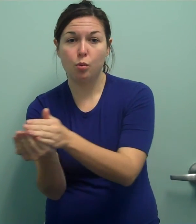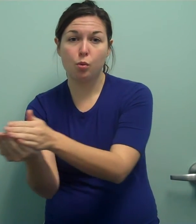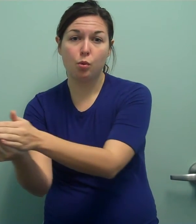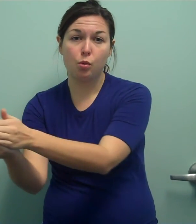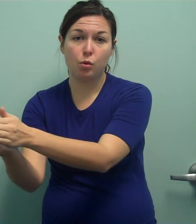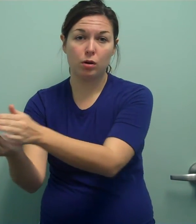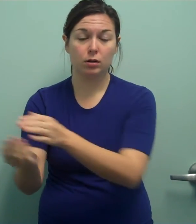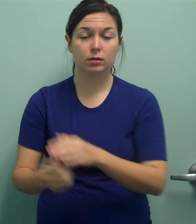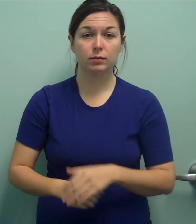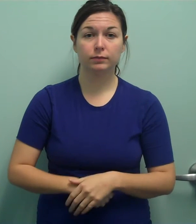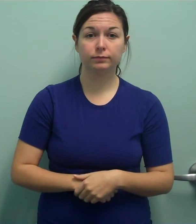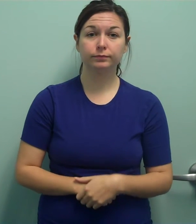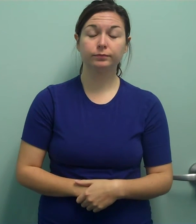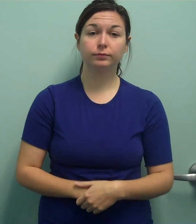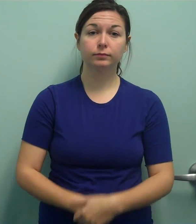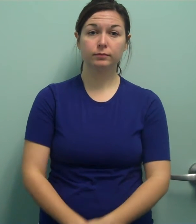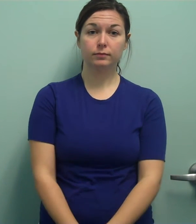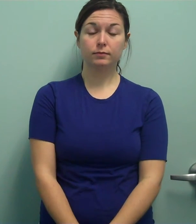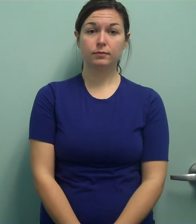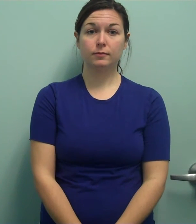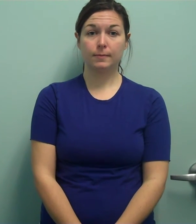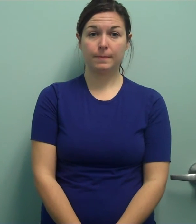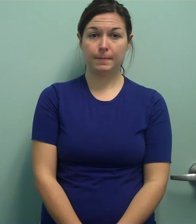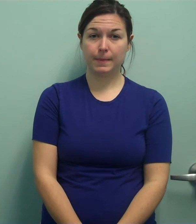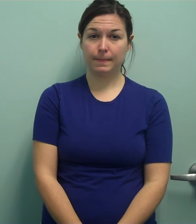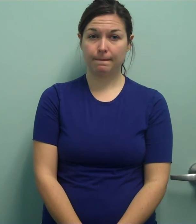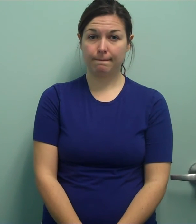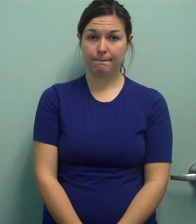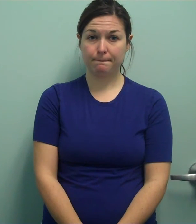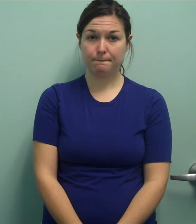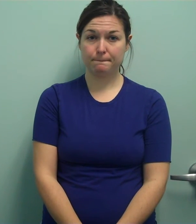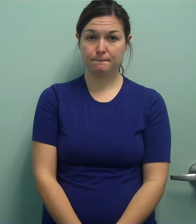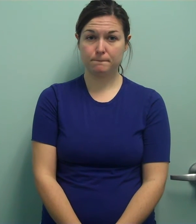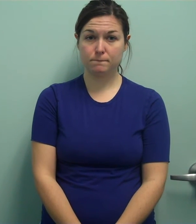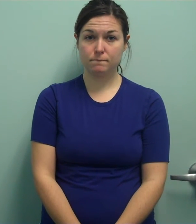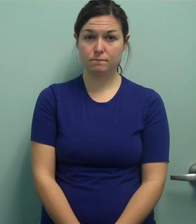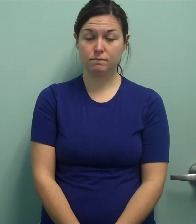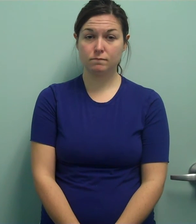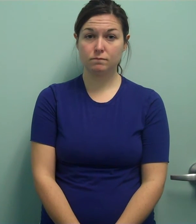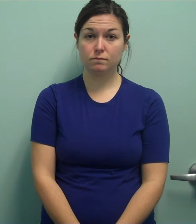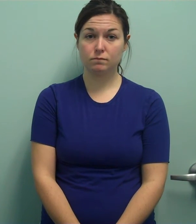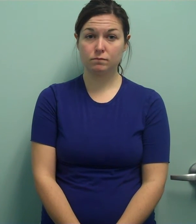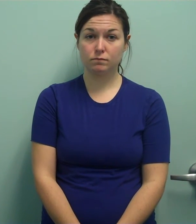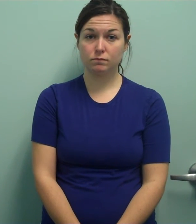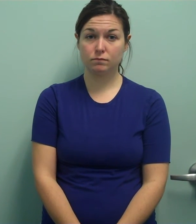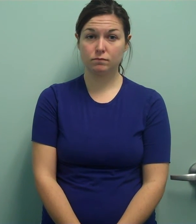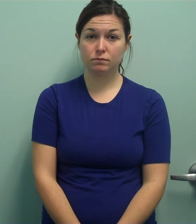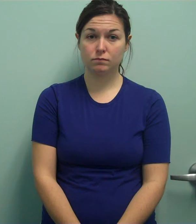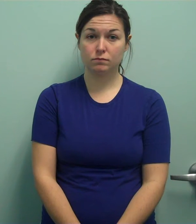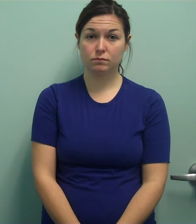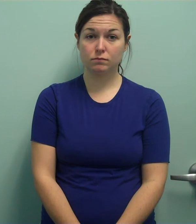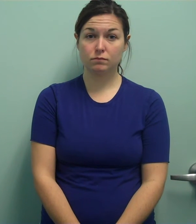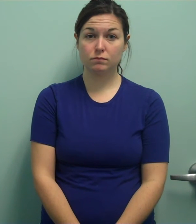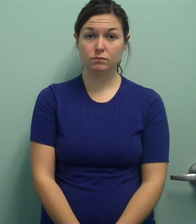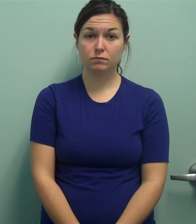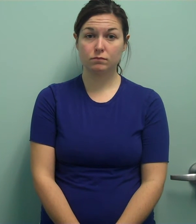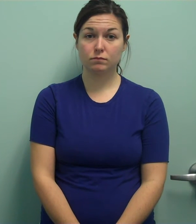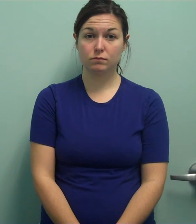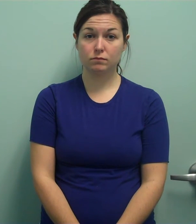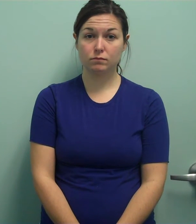So I'll sail as close as I can, or 35 degrees, on a course for as long